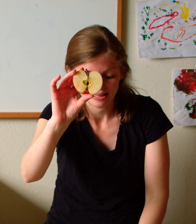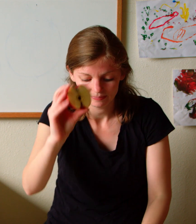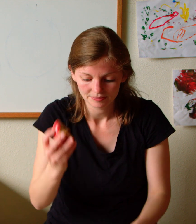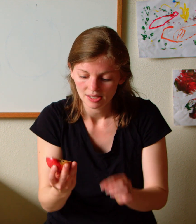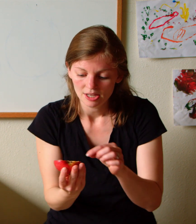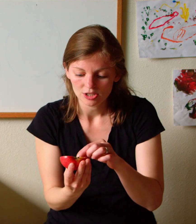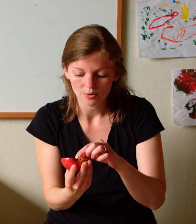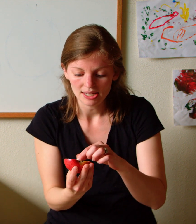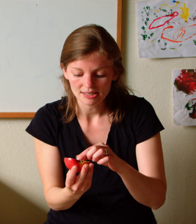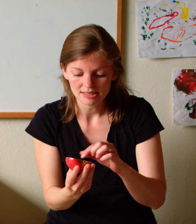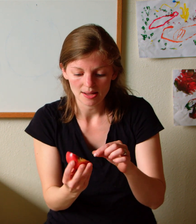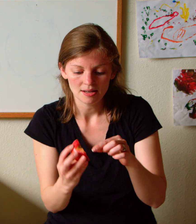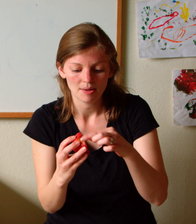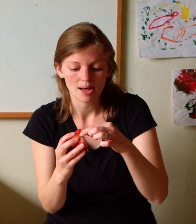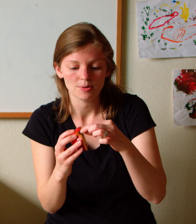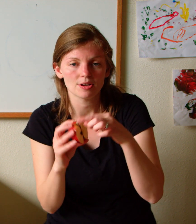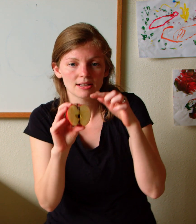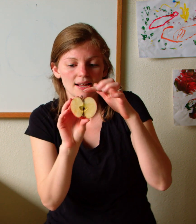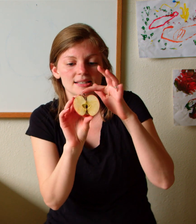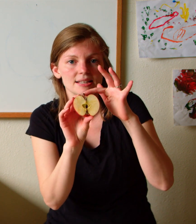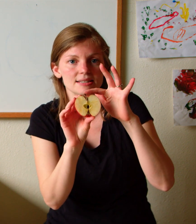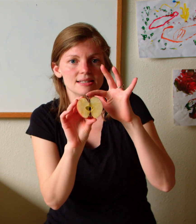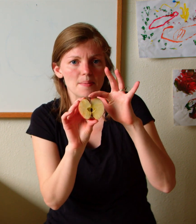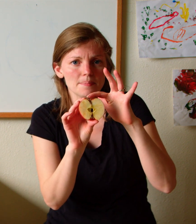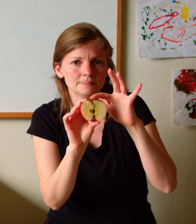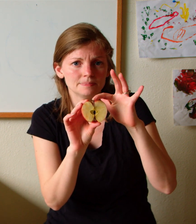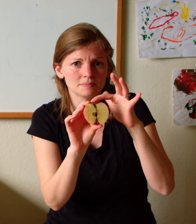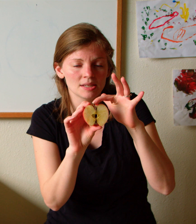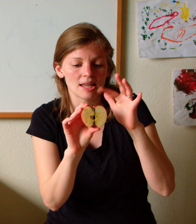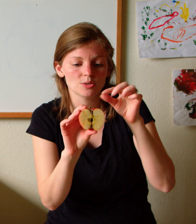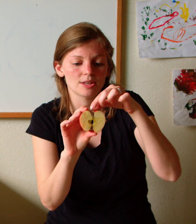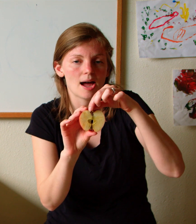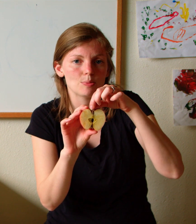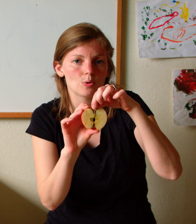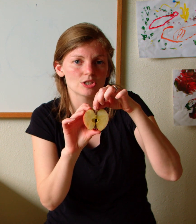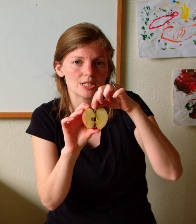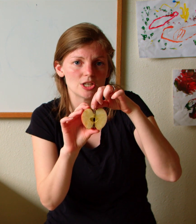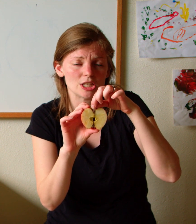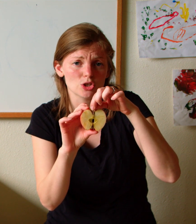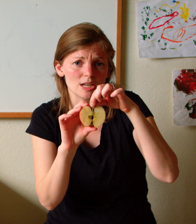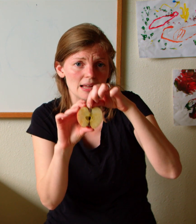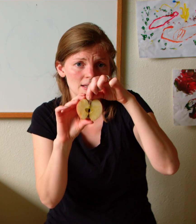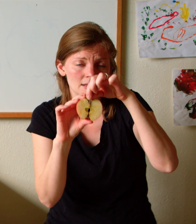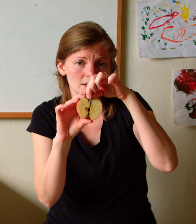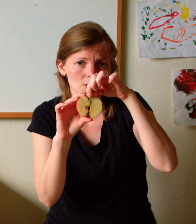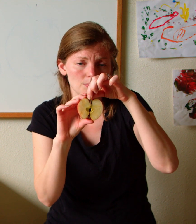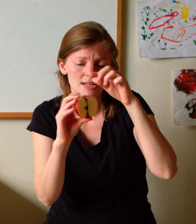so inside my apple you can kind of see the stem that's where the apple holds on to the tree the little branch